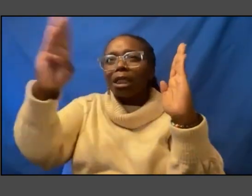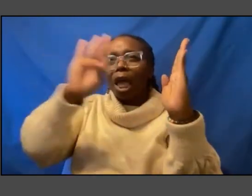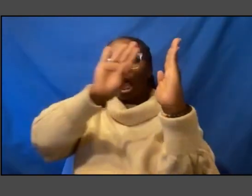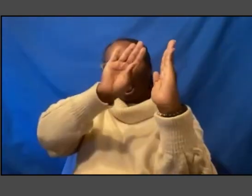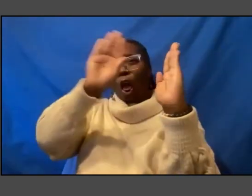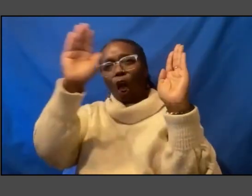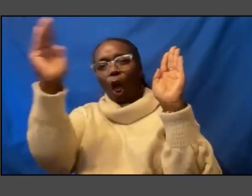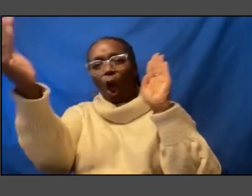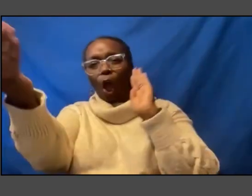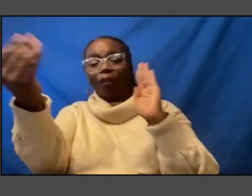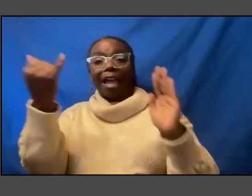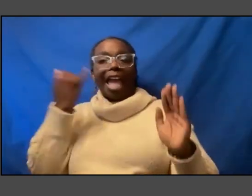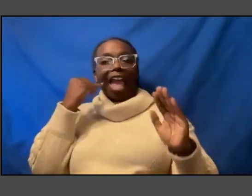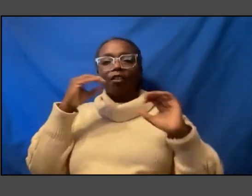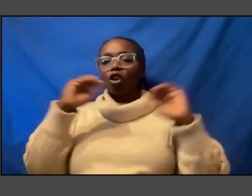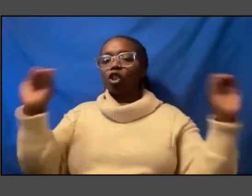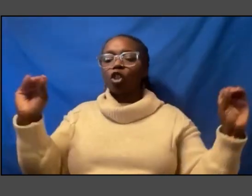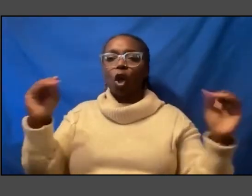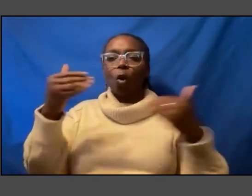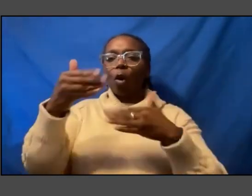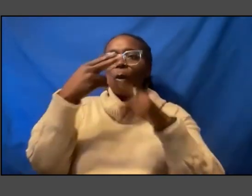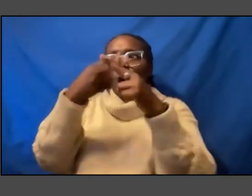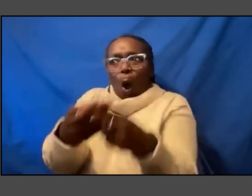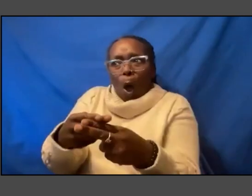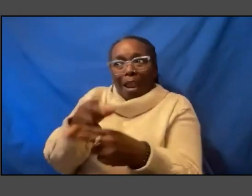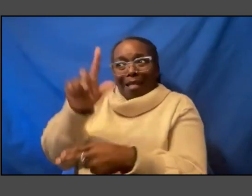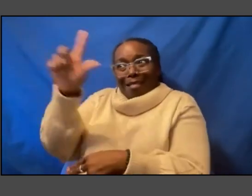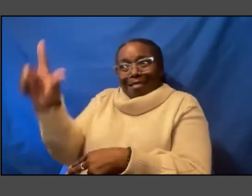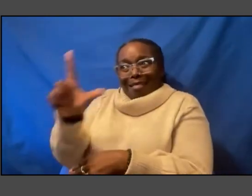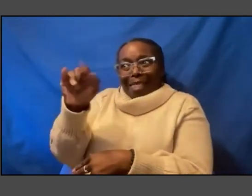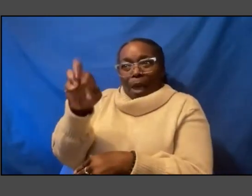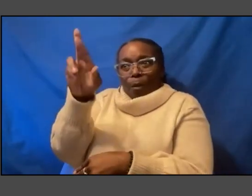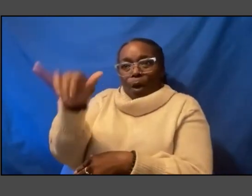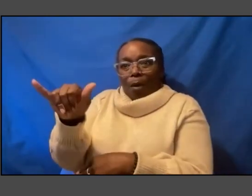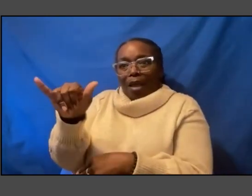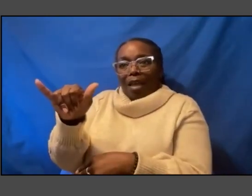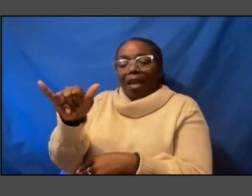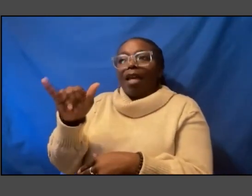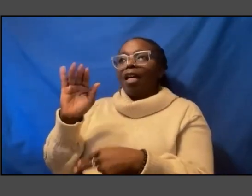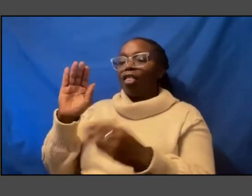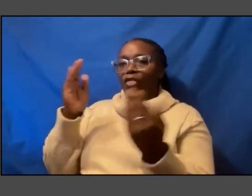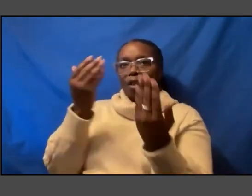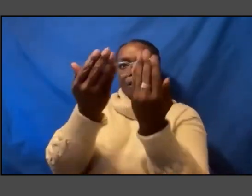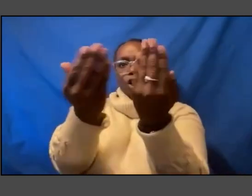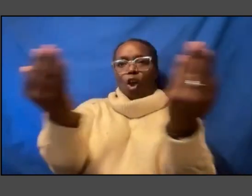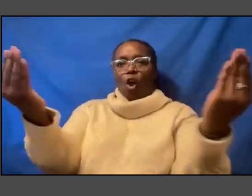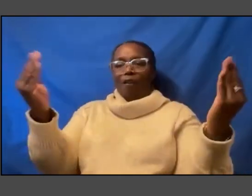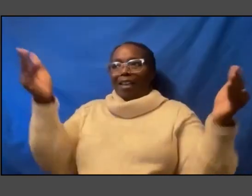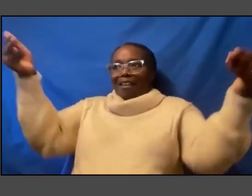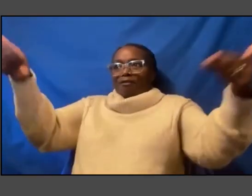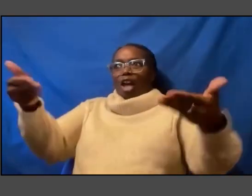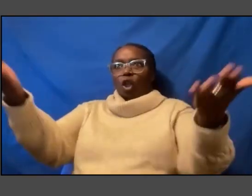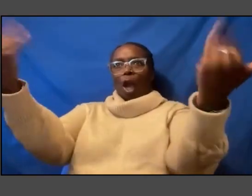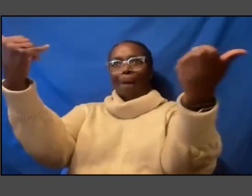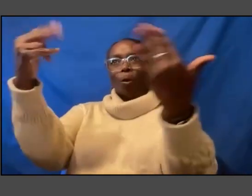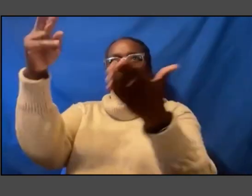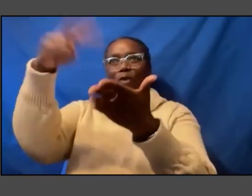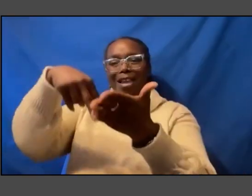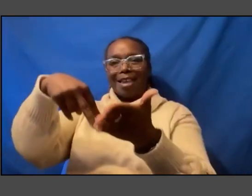not a room called library the curvature invites you in to read and we all know about book banning in prisons